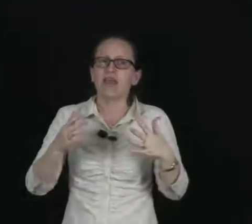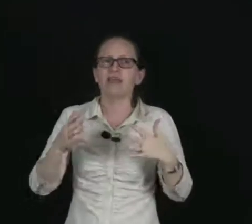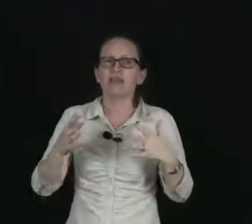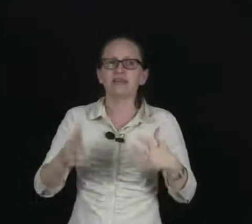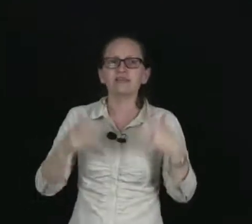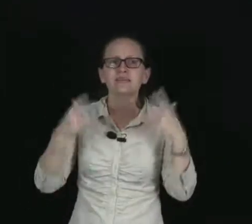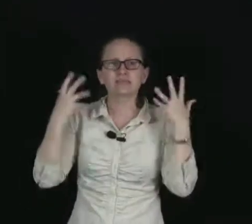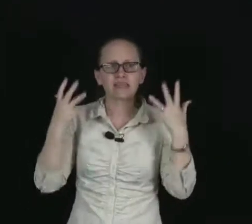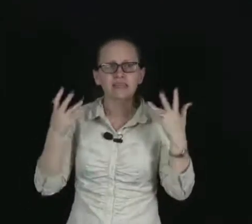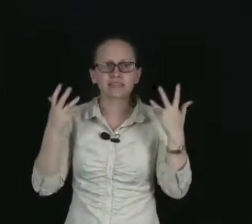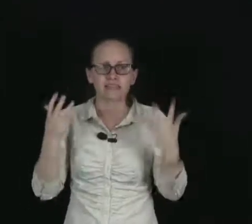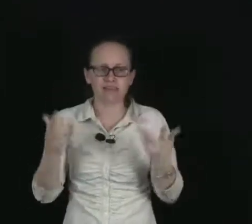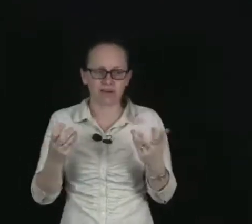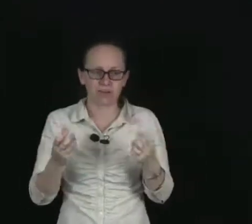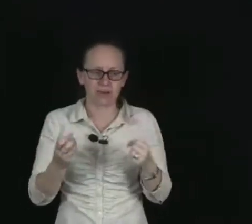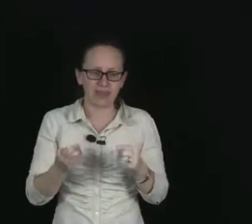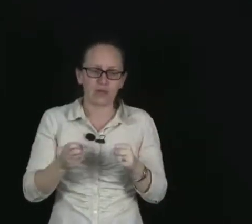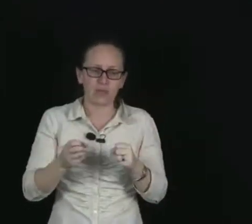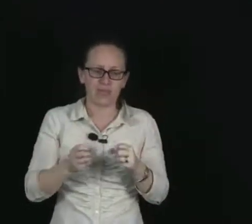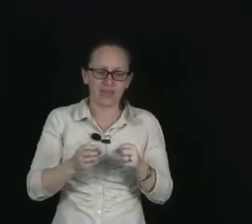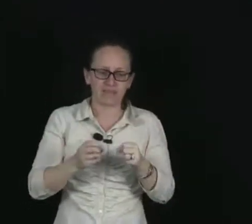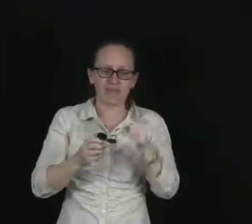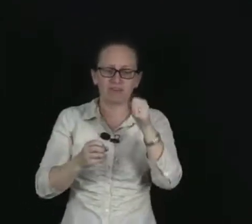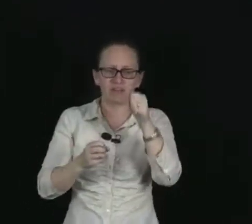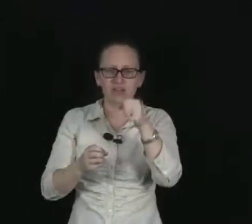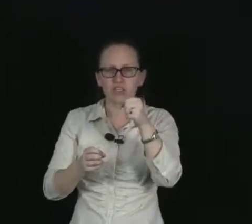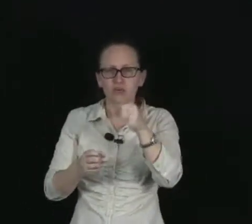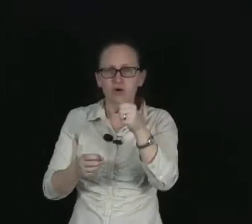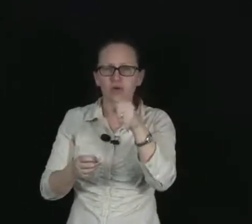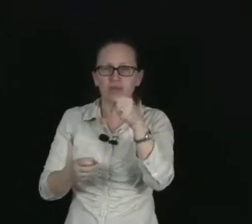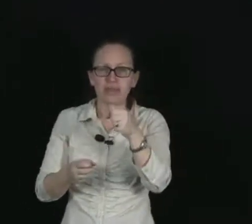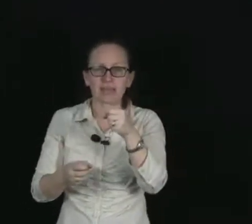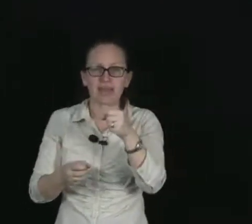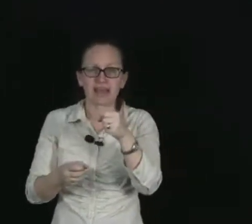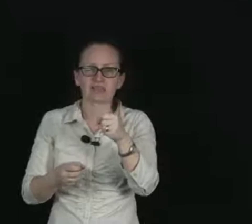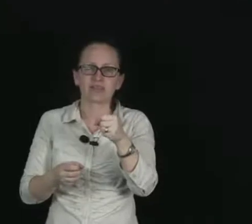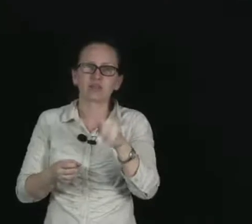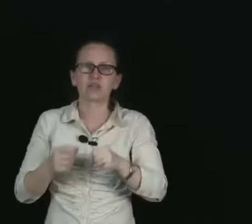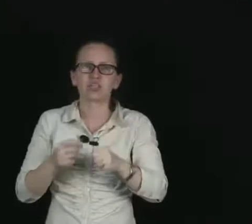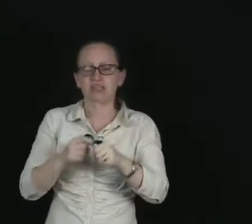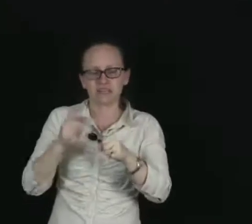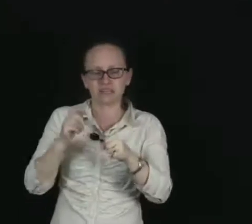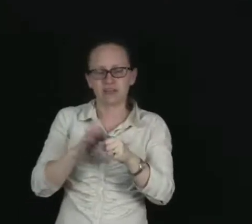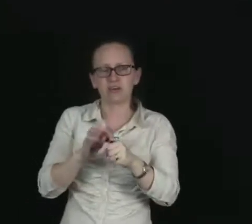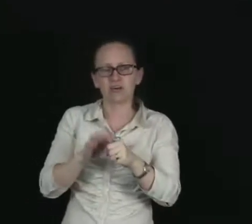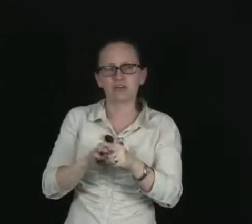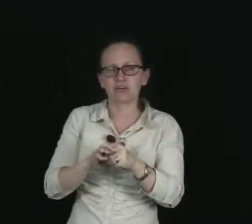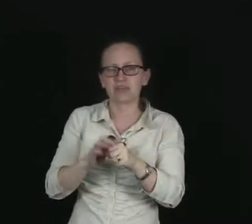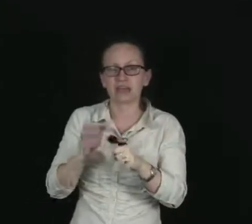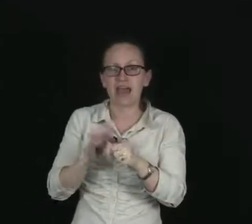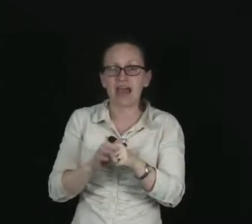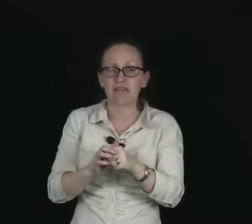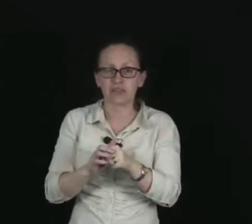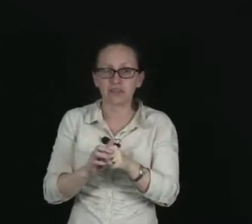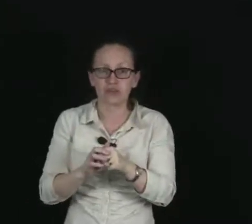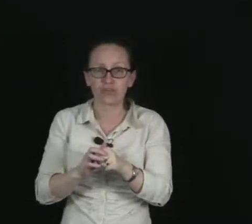In this therapy, we have a very small implant, which is filled with the alpha source.